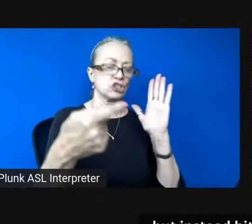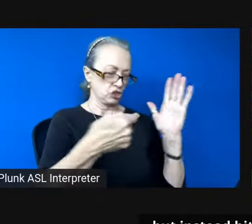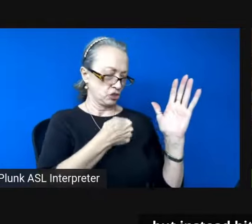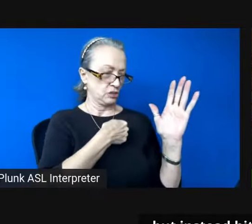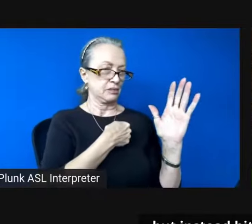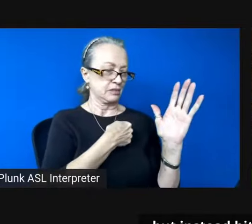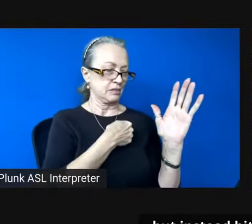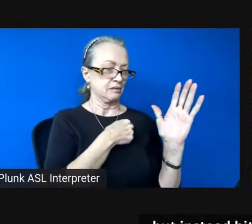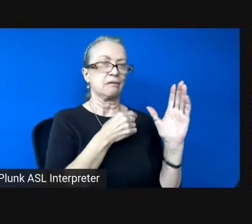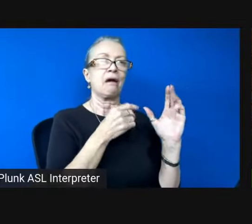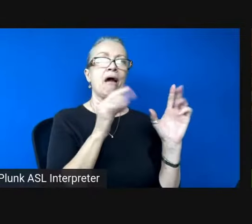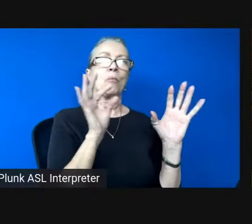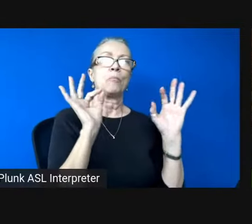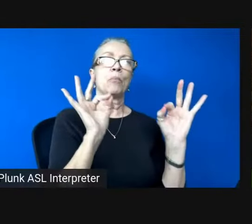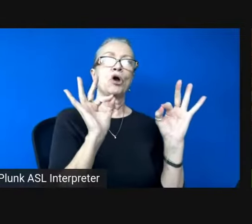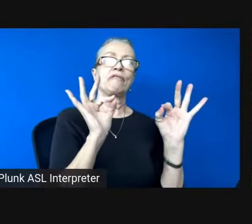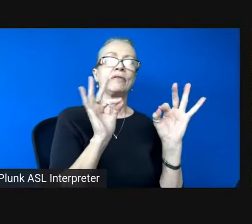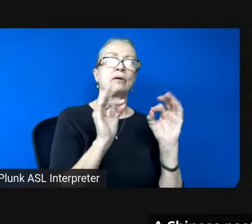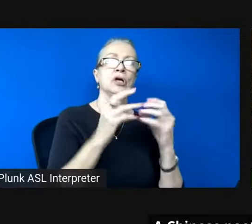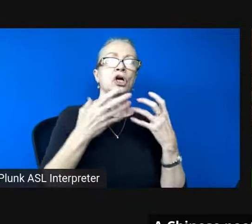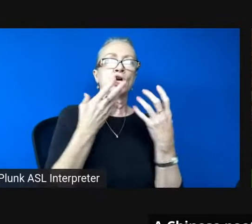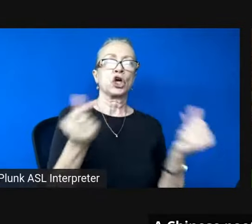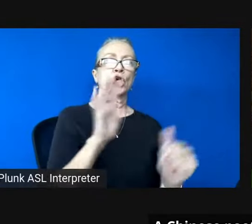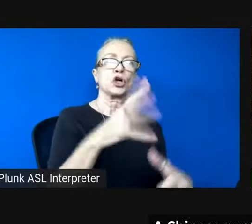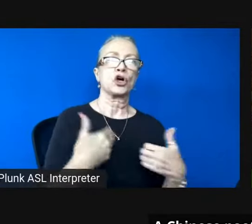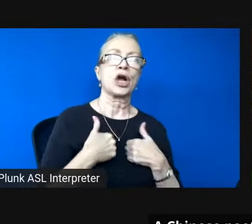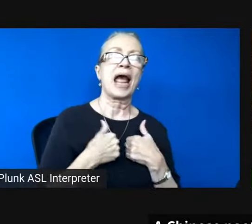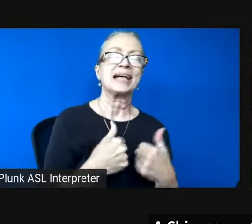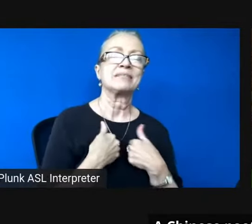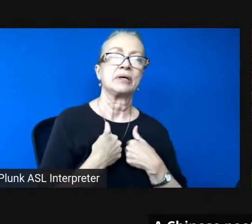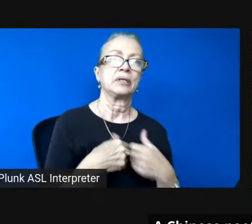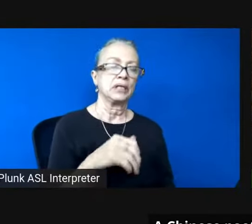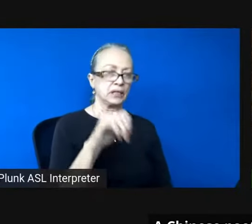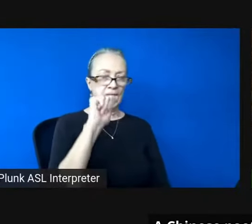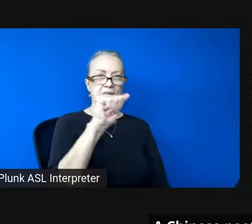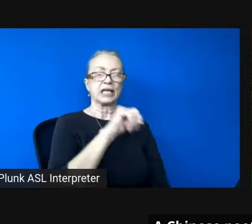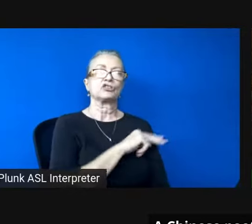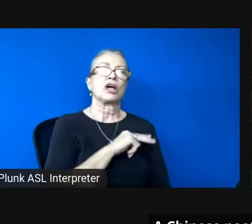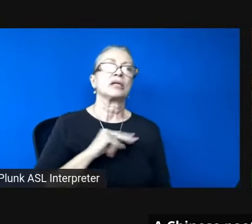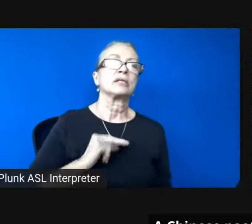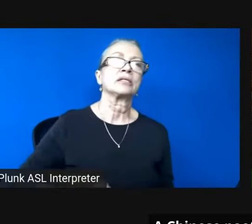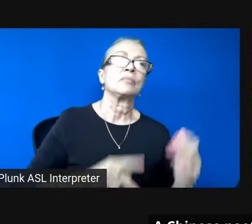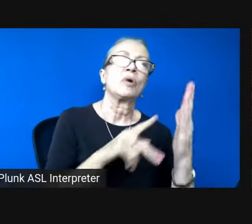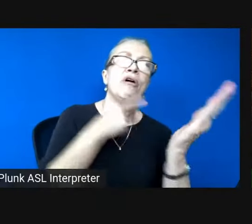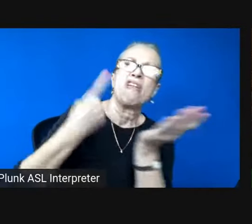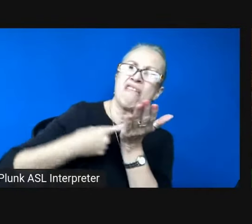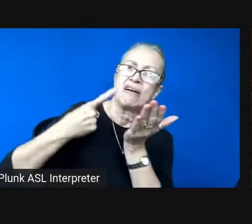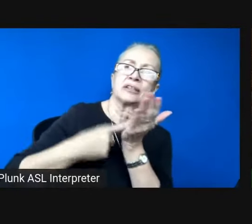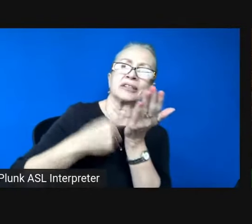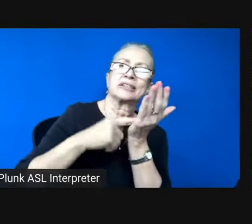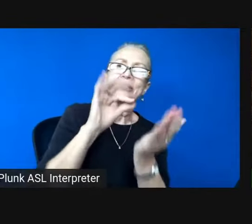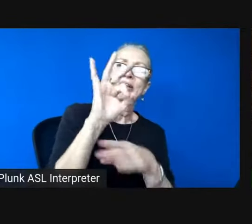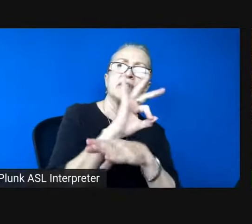cured her chronic asthma a Chinese poet argues that the fundamental difference between